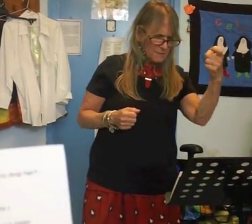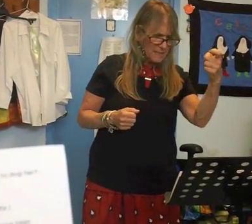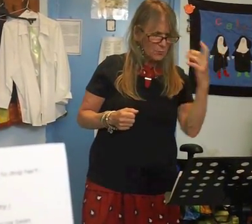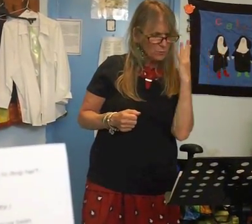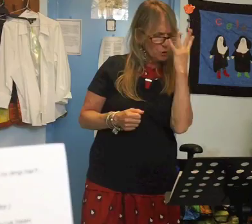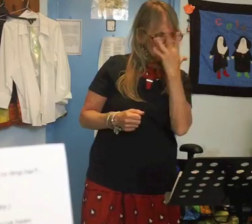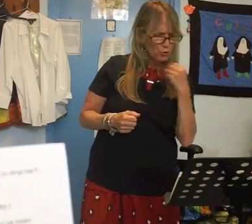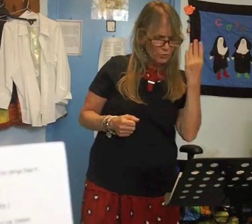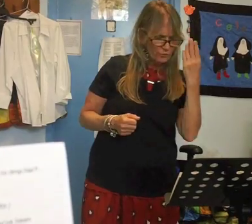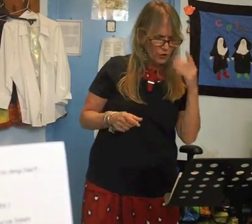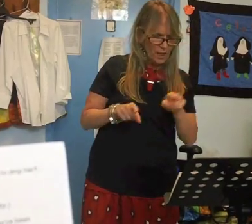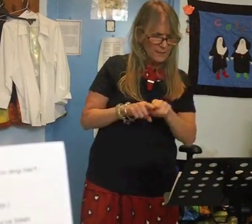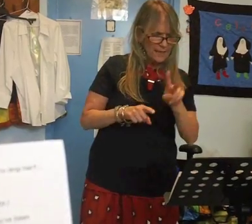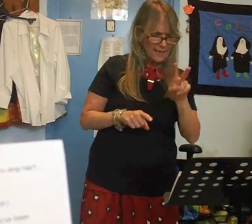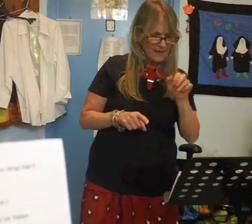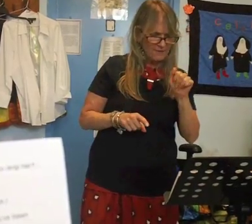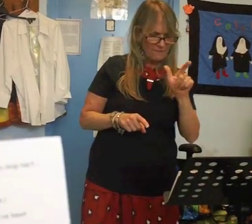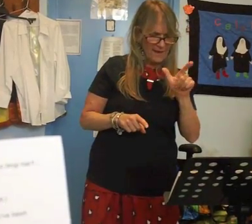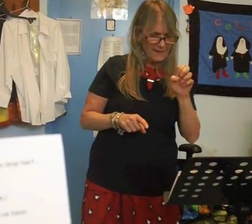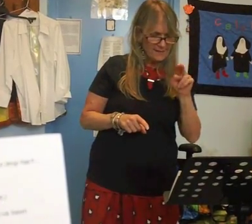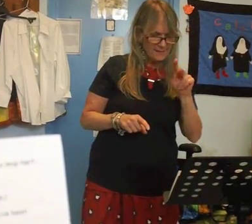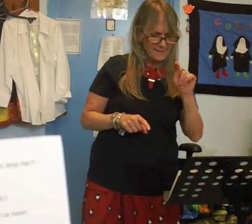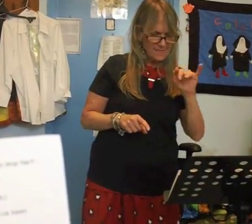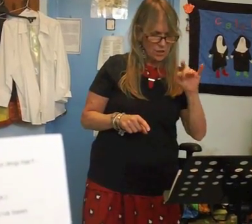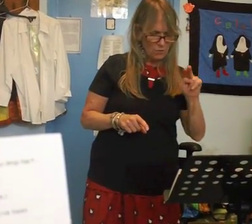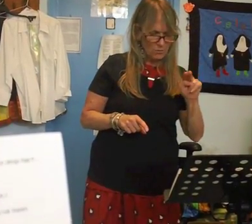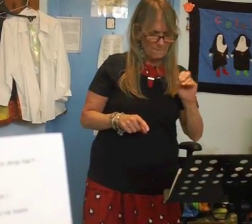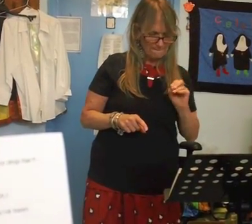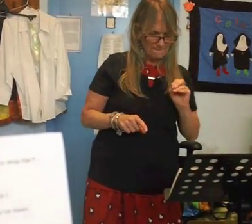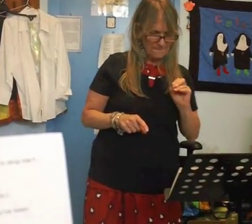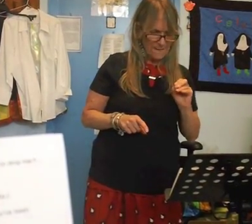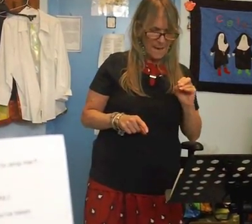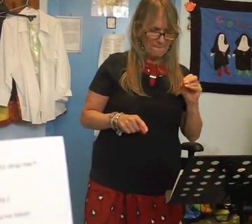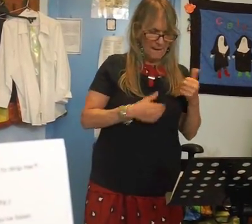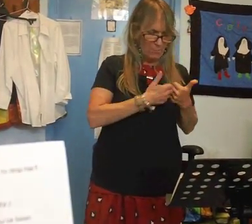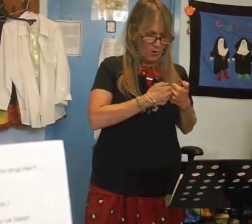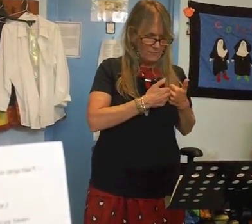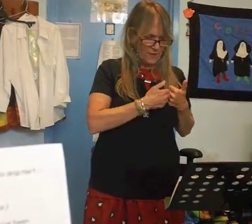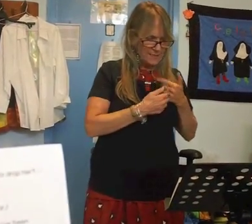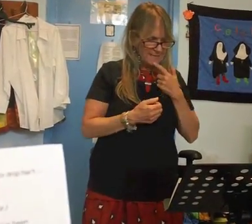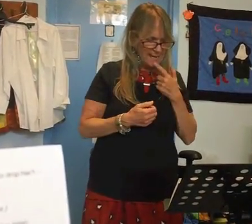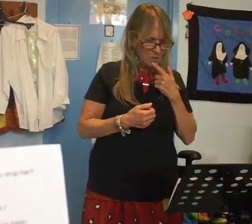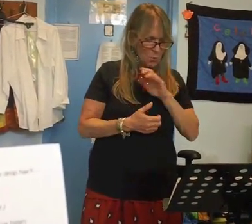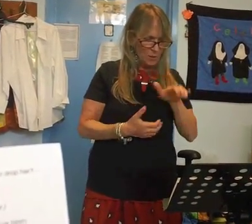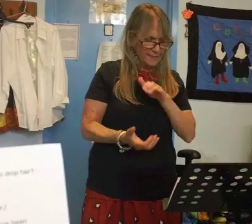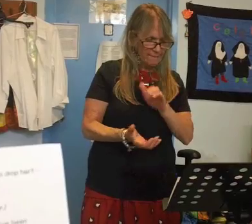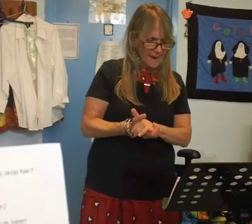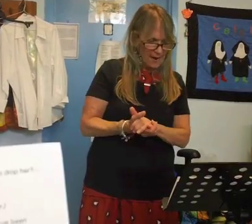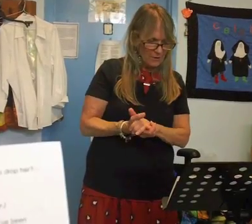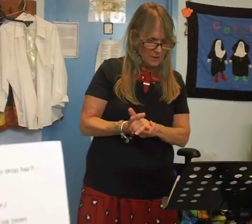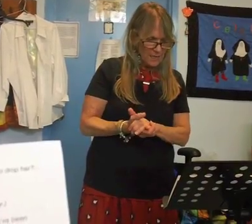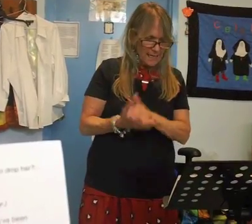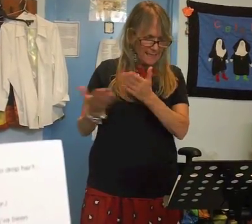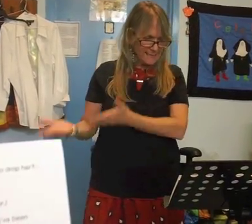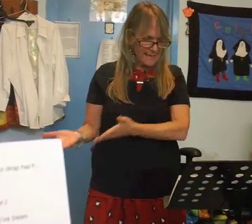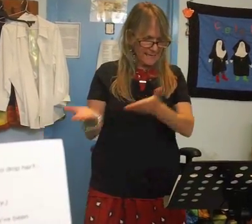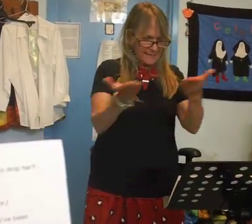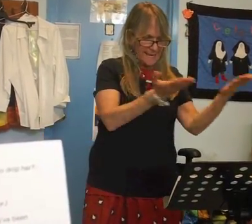it would be beautiful like Valentino my boyfriend said we'd get married he'd take